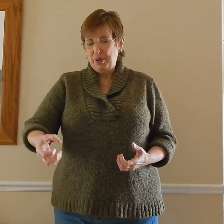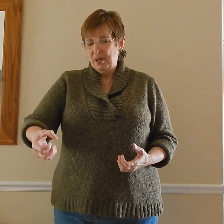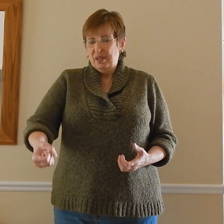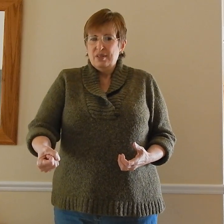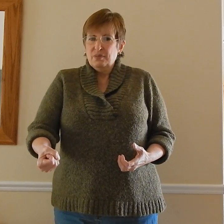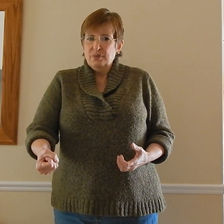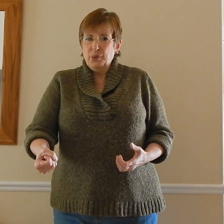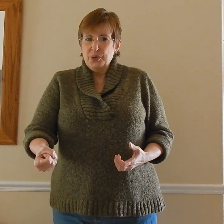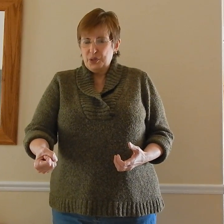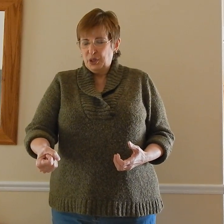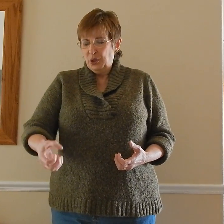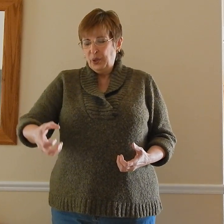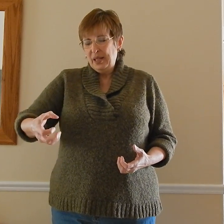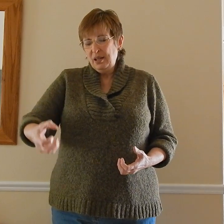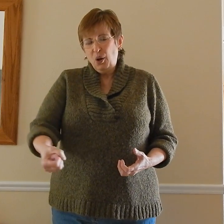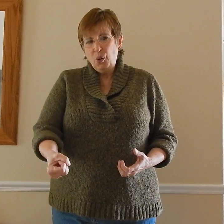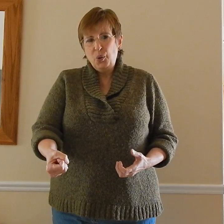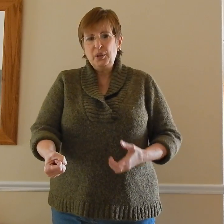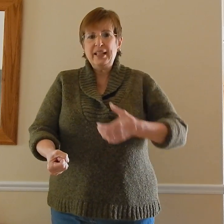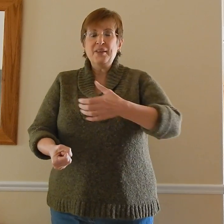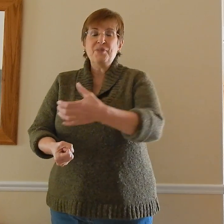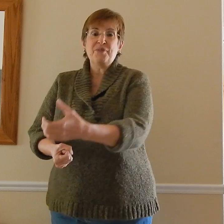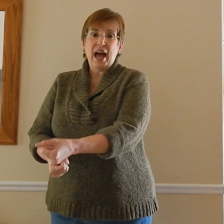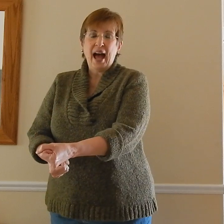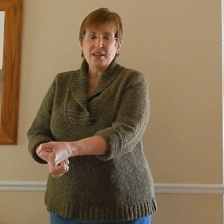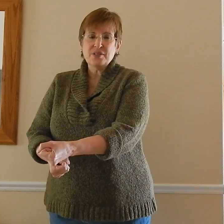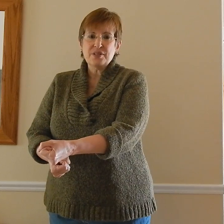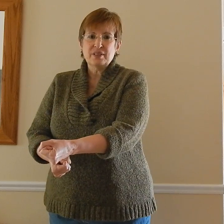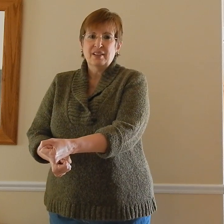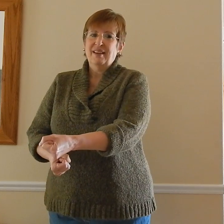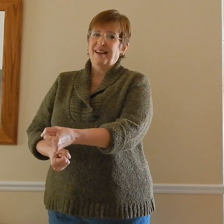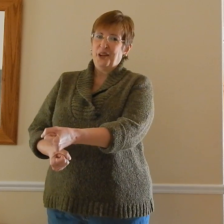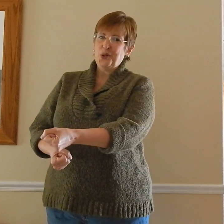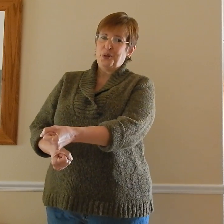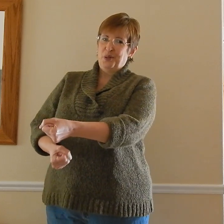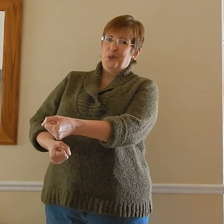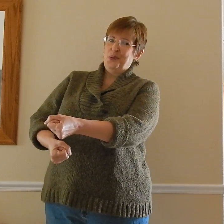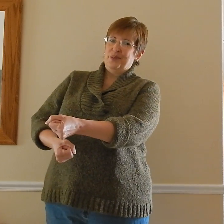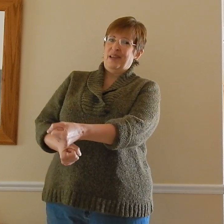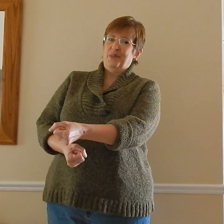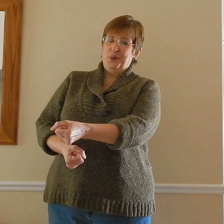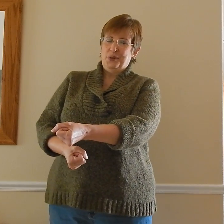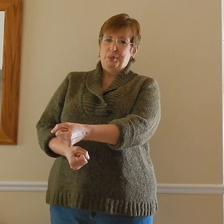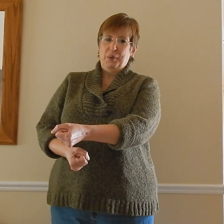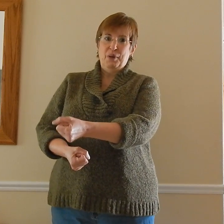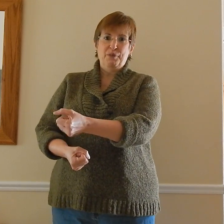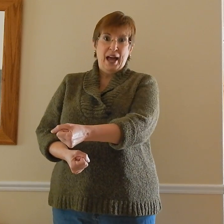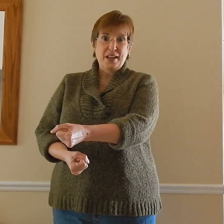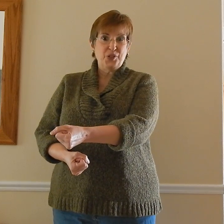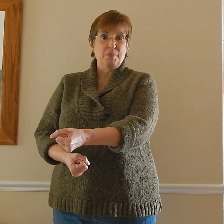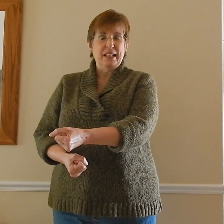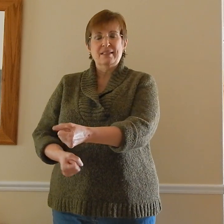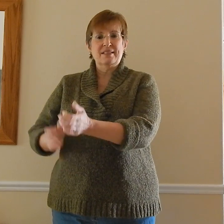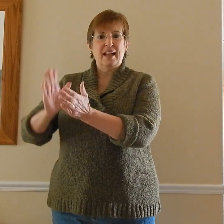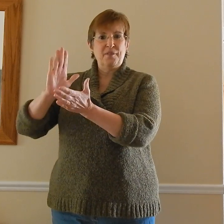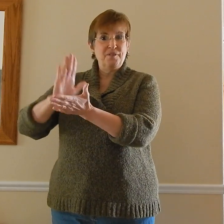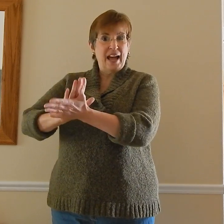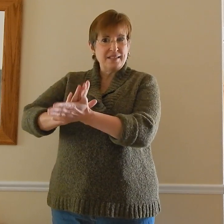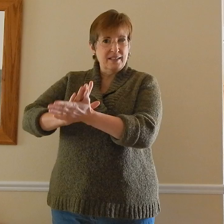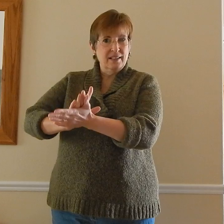for security. Holding fast and I usually use, I have to explain what fast means. It's like fast and